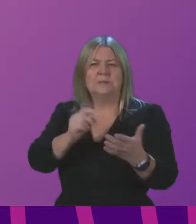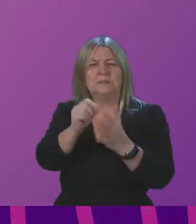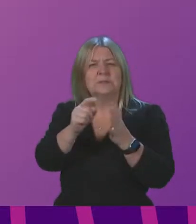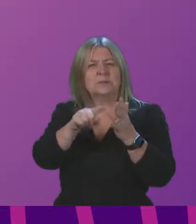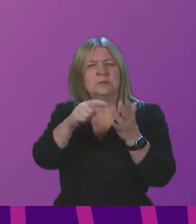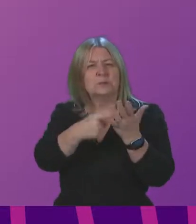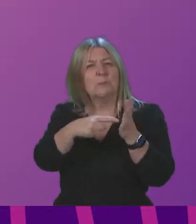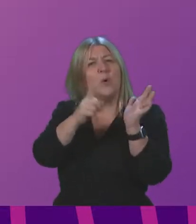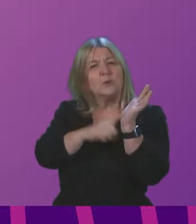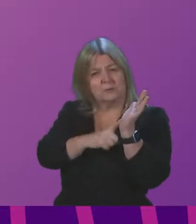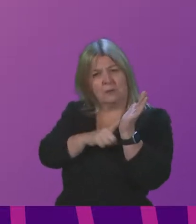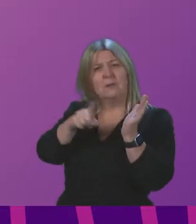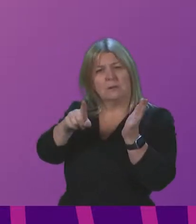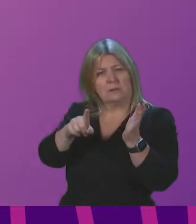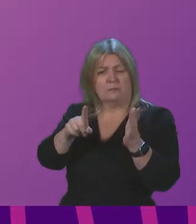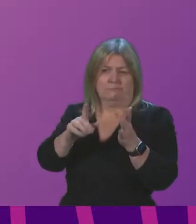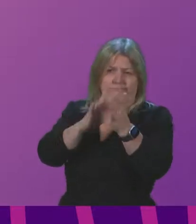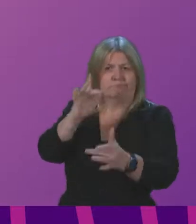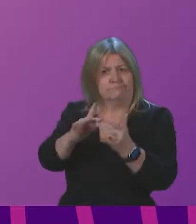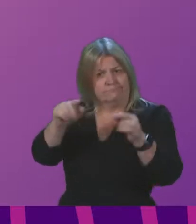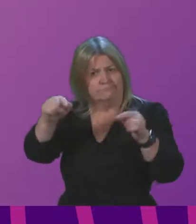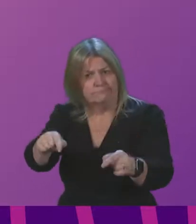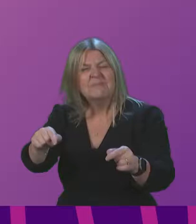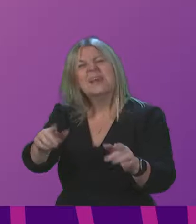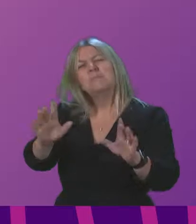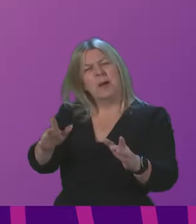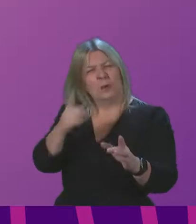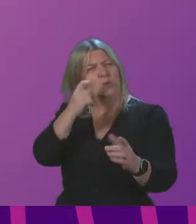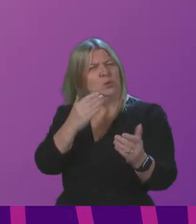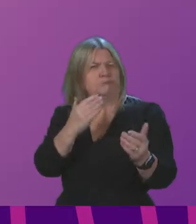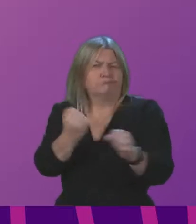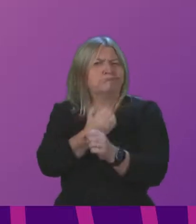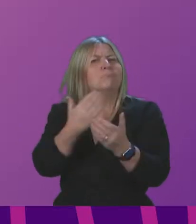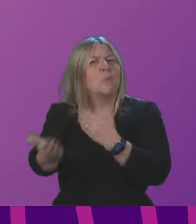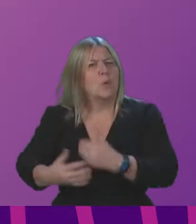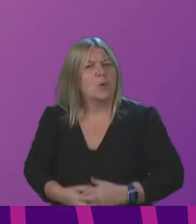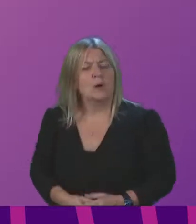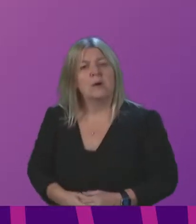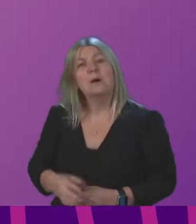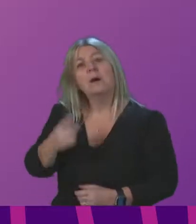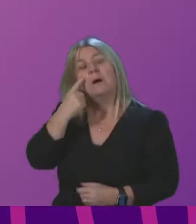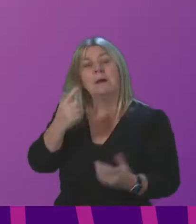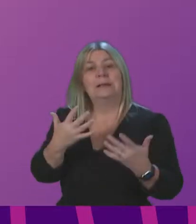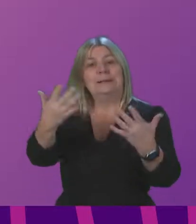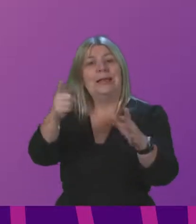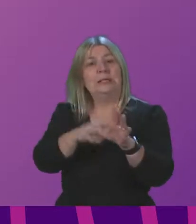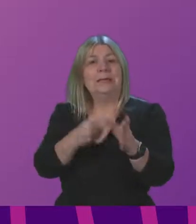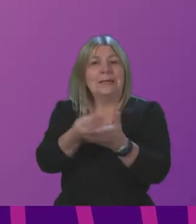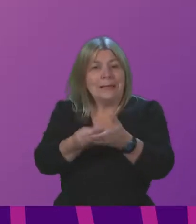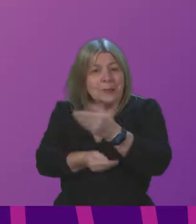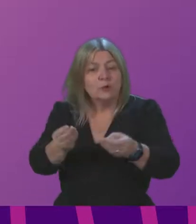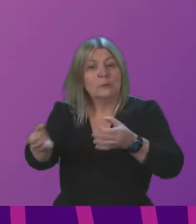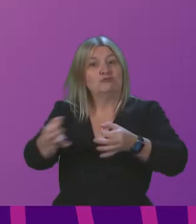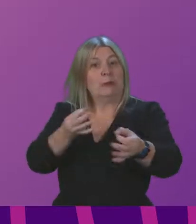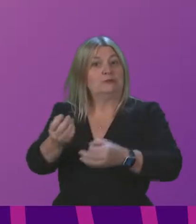acknowledged to the Committee, there is more to be done that can simplify the landscape. With a view to the 10-year economic strategy, which is imminent,